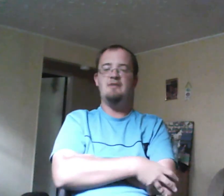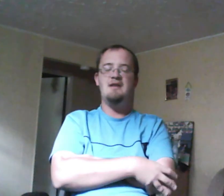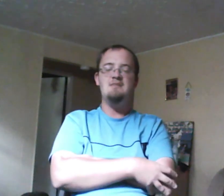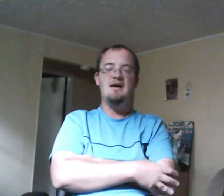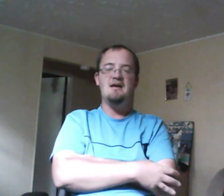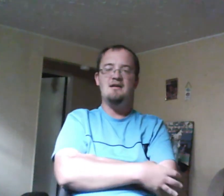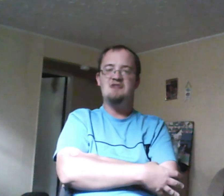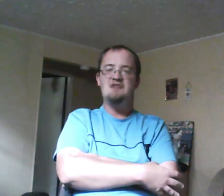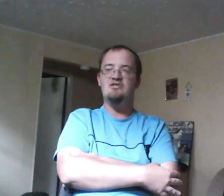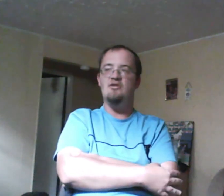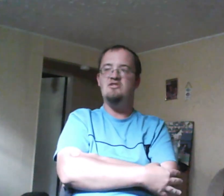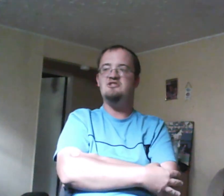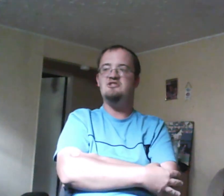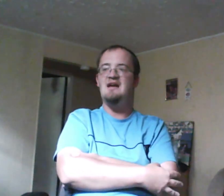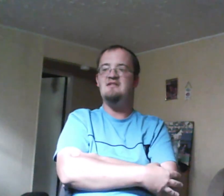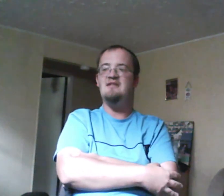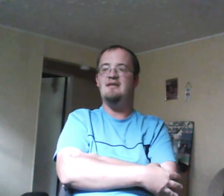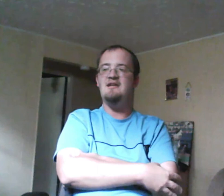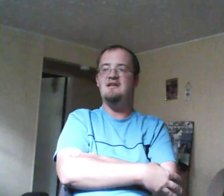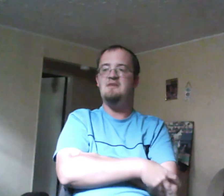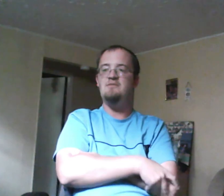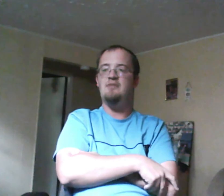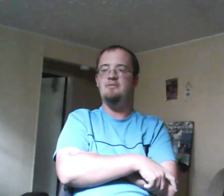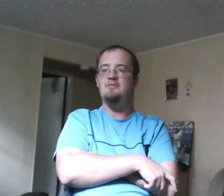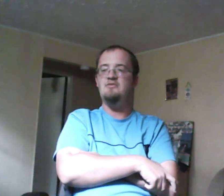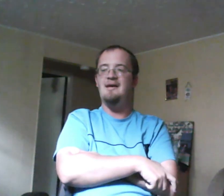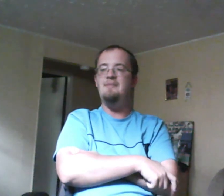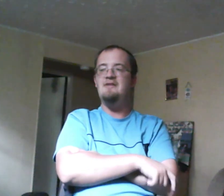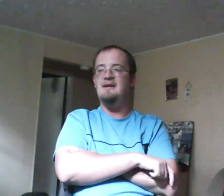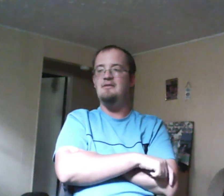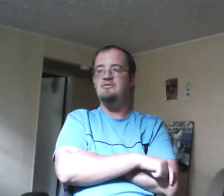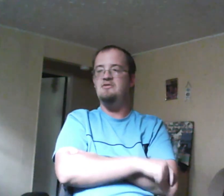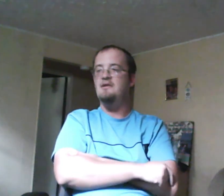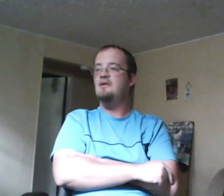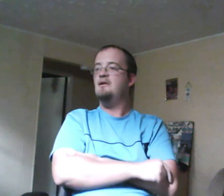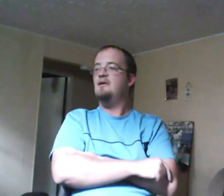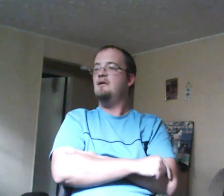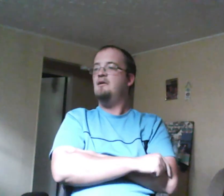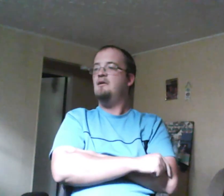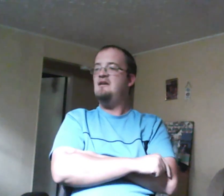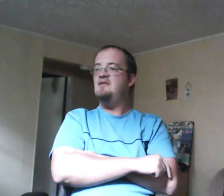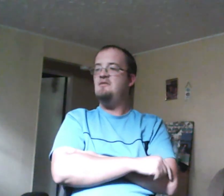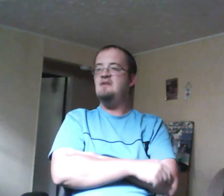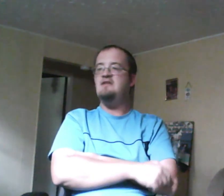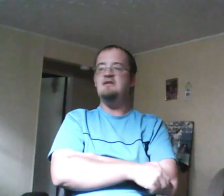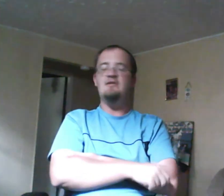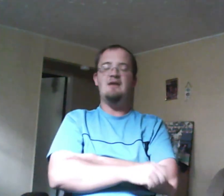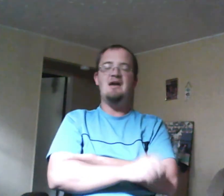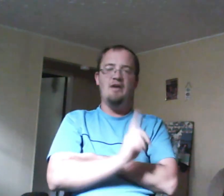actually told Sig she had to tell on Esme's problems to help Esme out because it was the right thing to do and also because